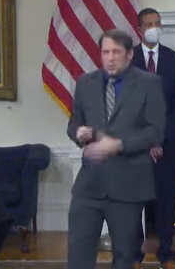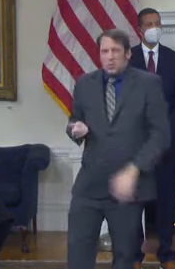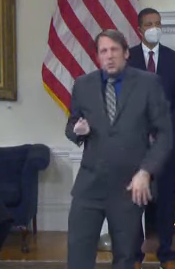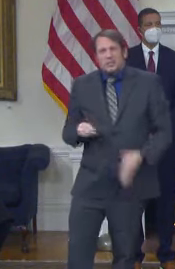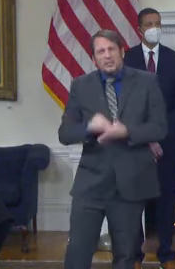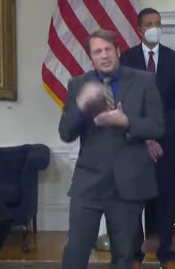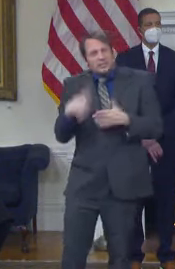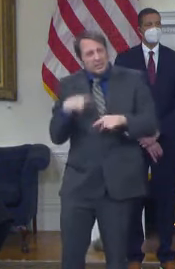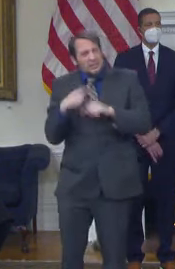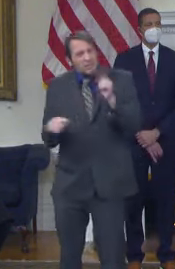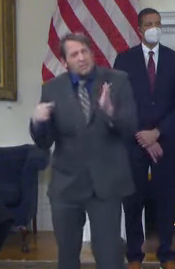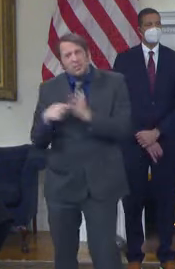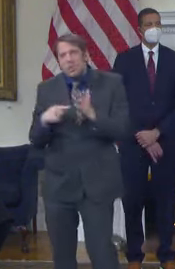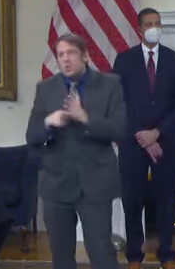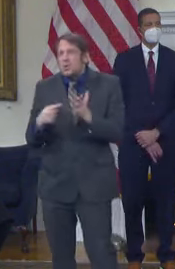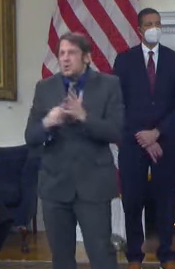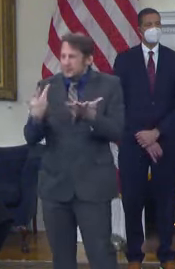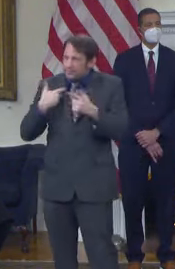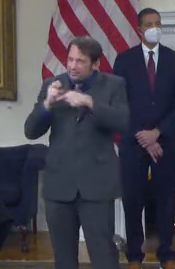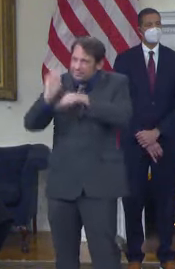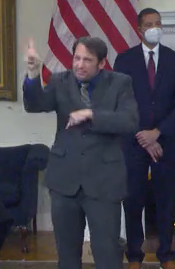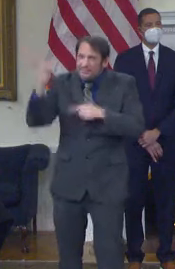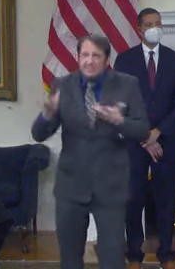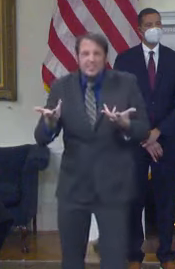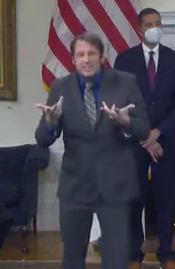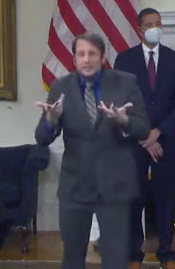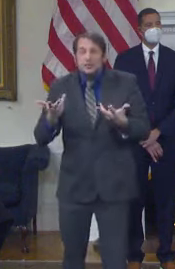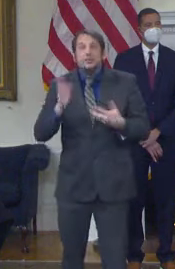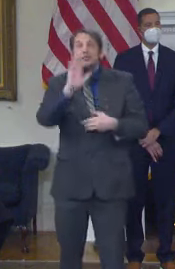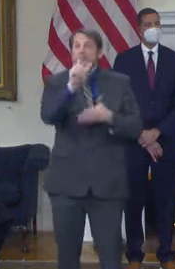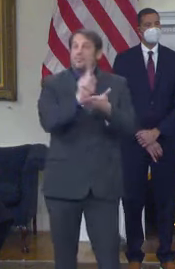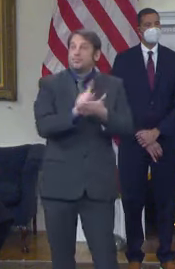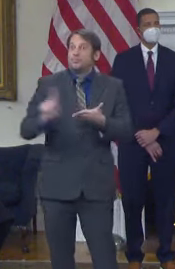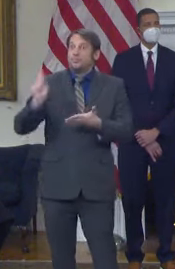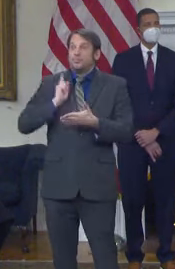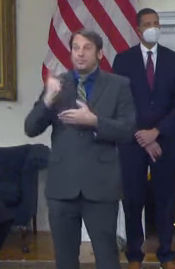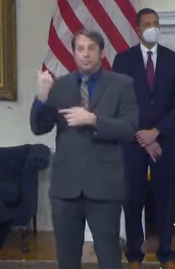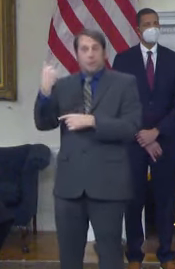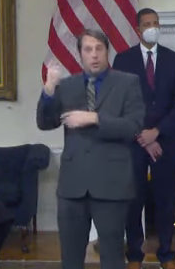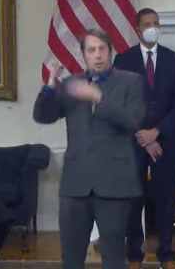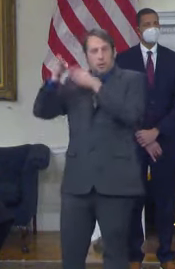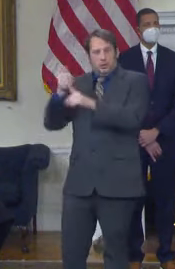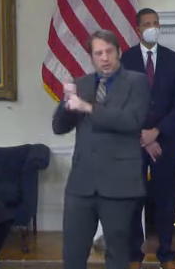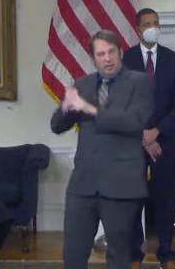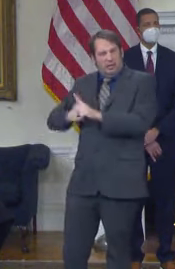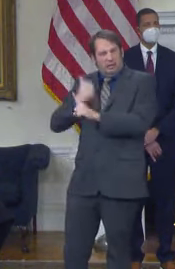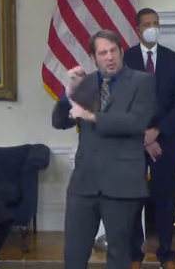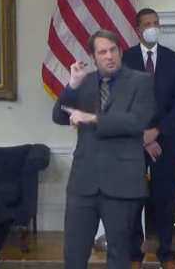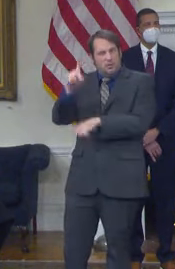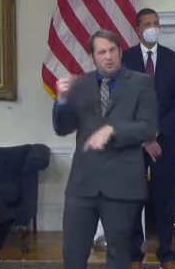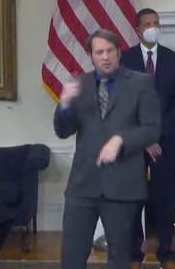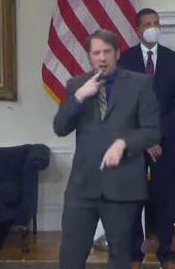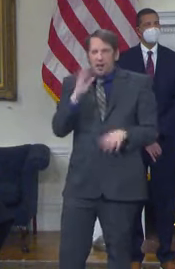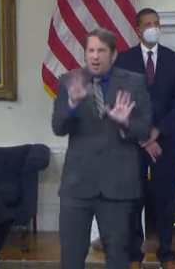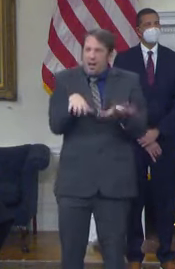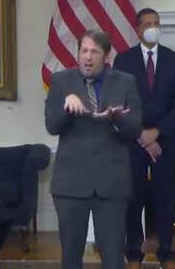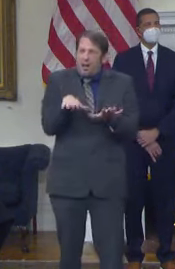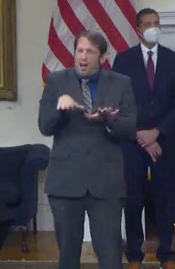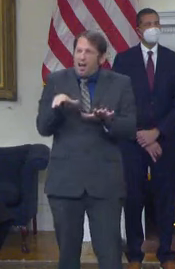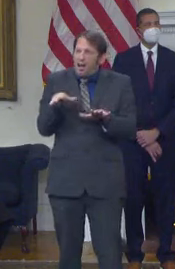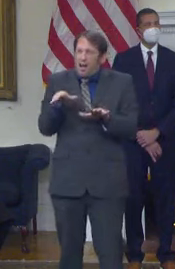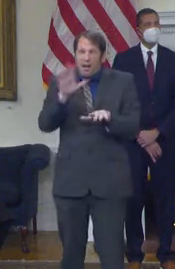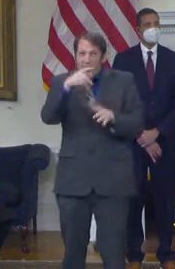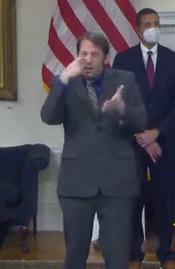Just last week, one Marylander told our office, quote, quote, a growing senior population means more